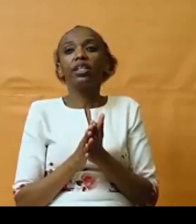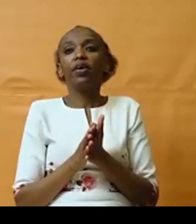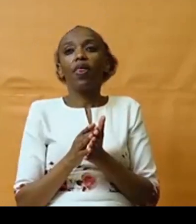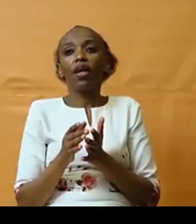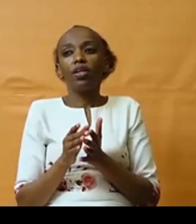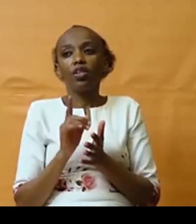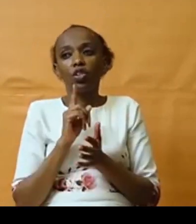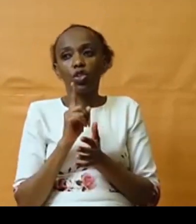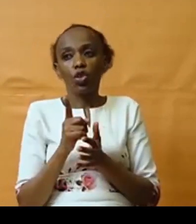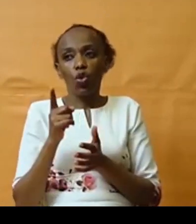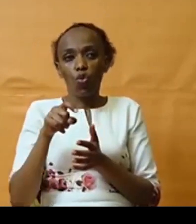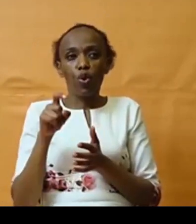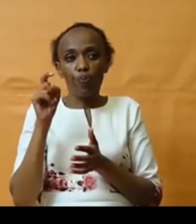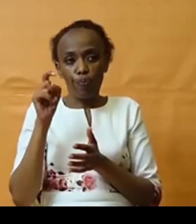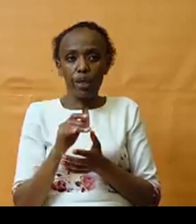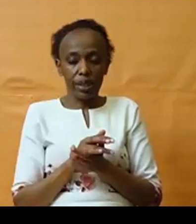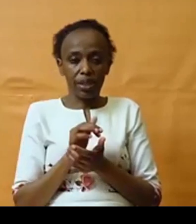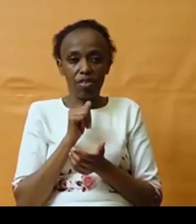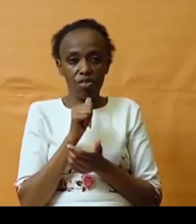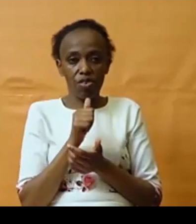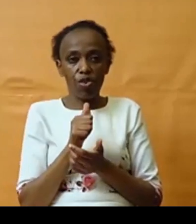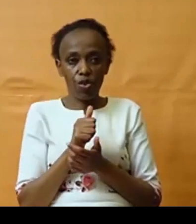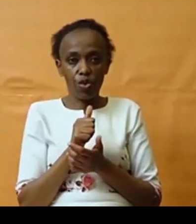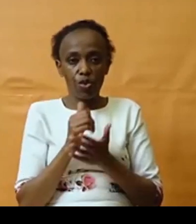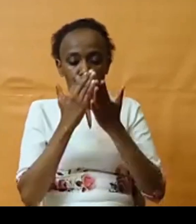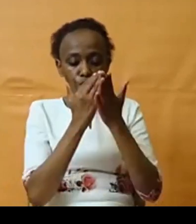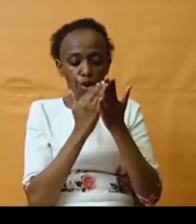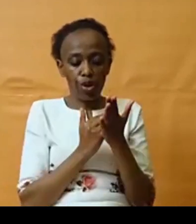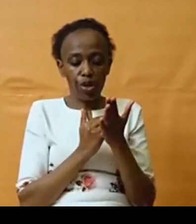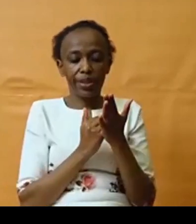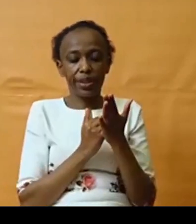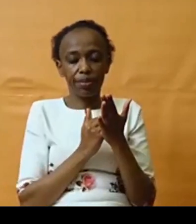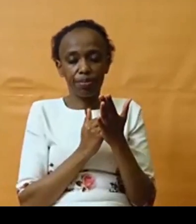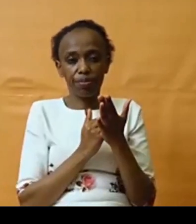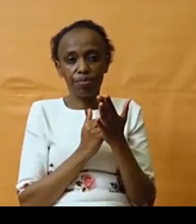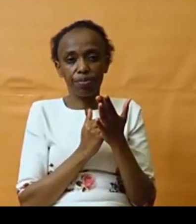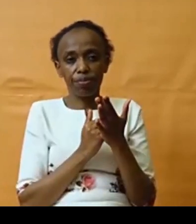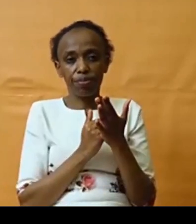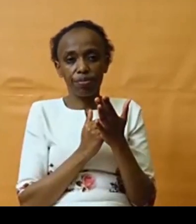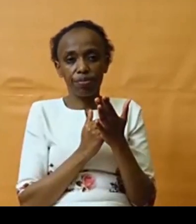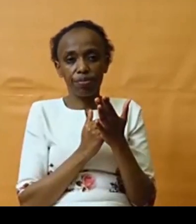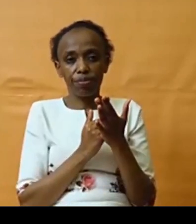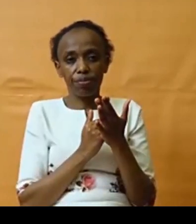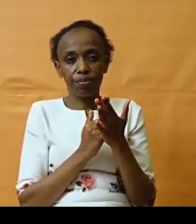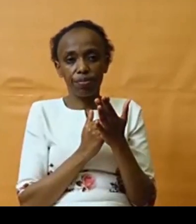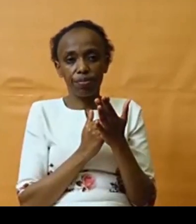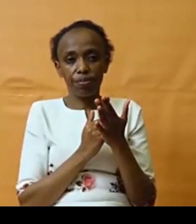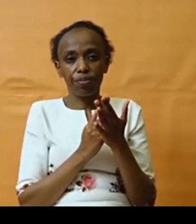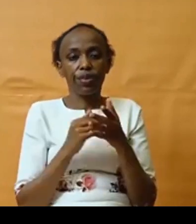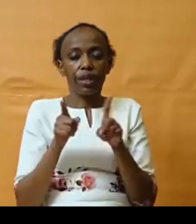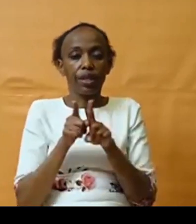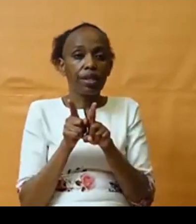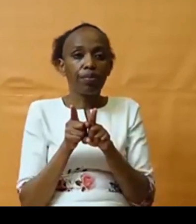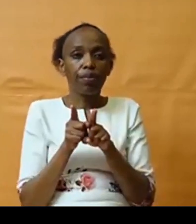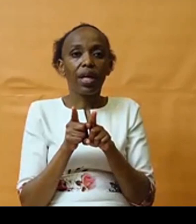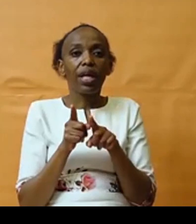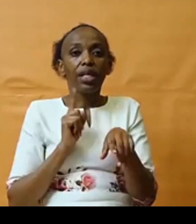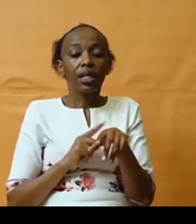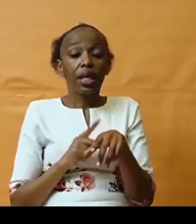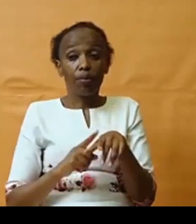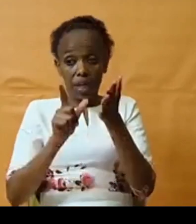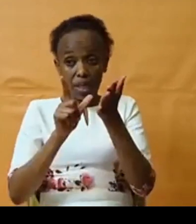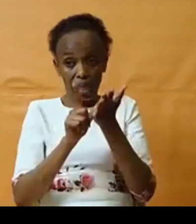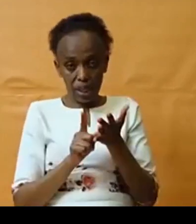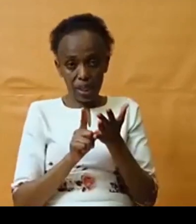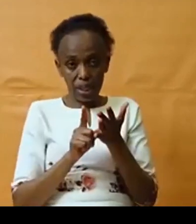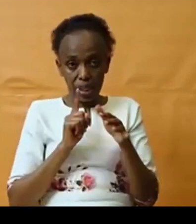we should not be prioritizing, sort of like when debt, when we are